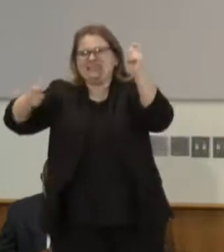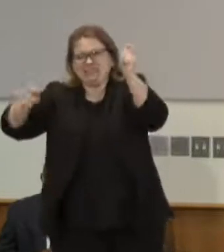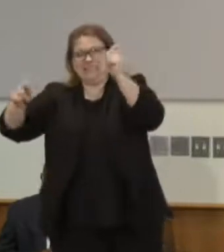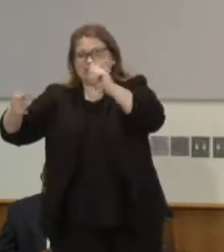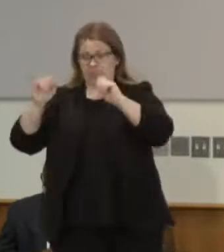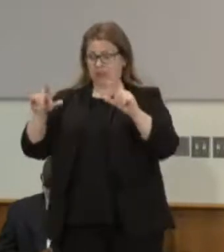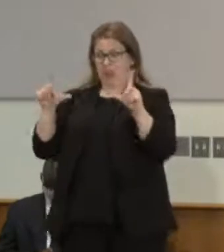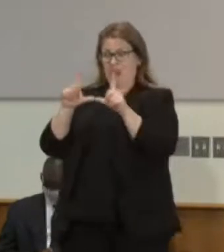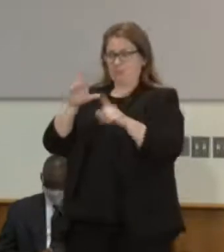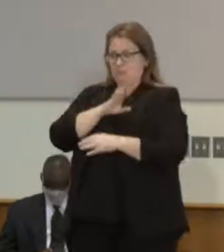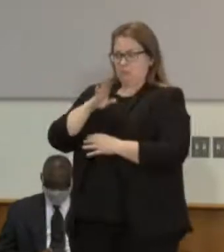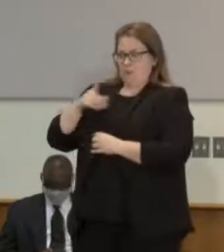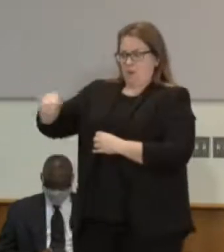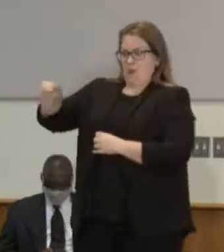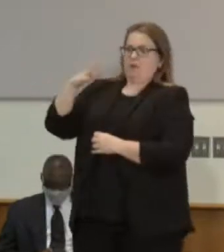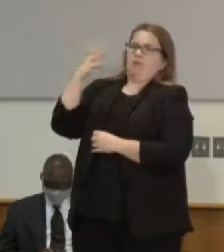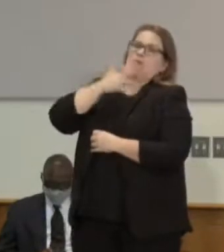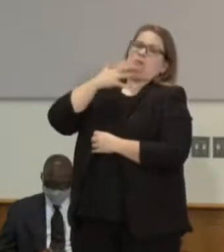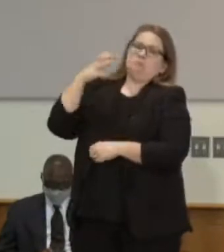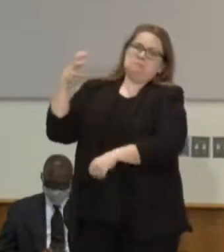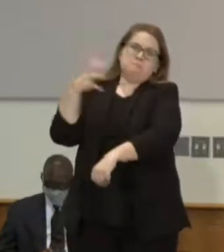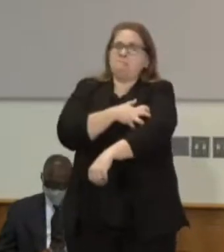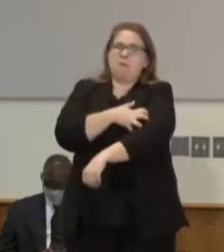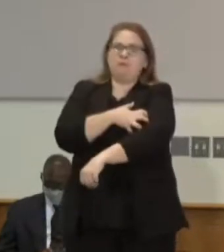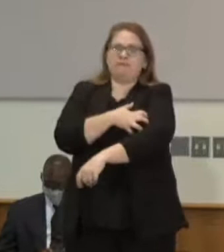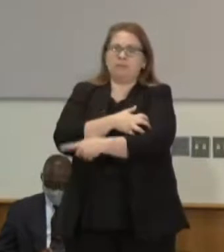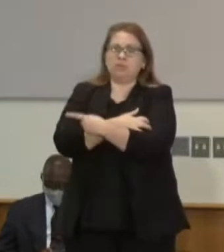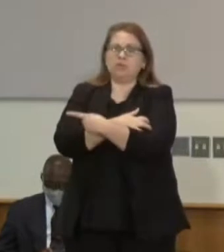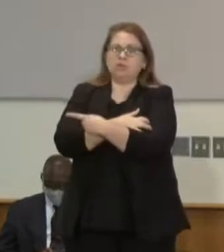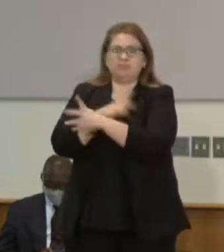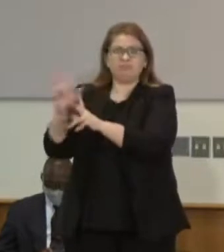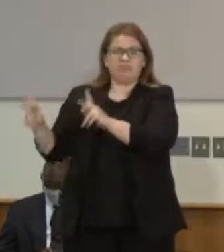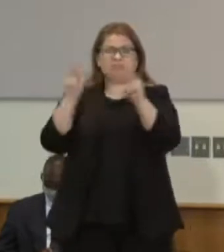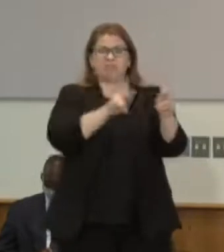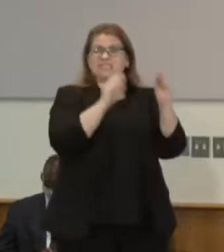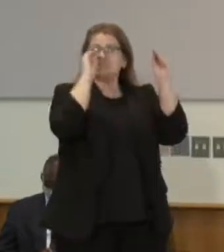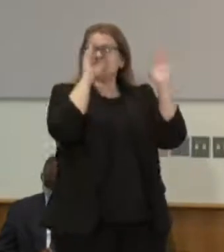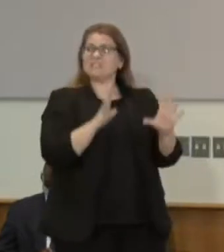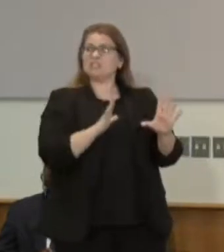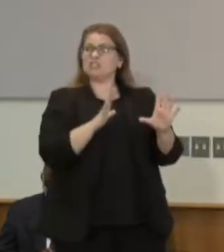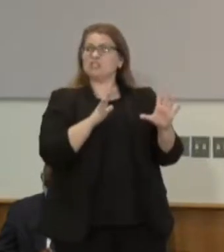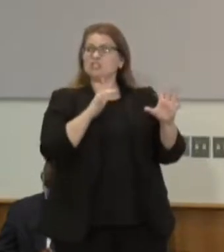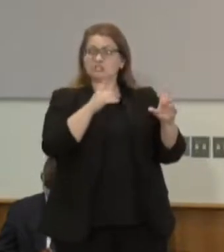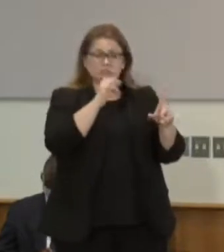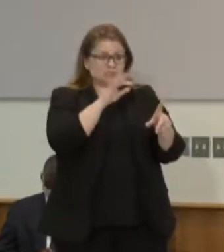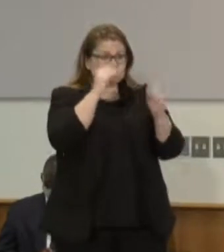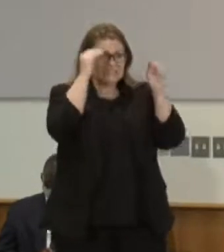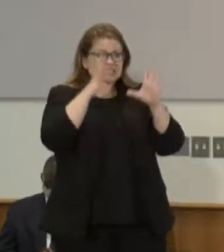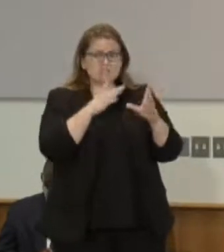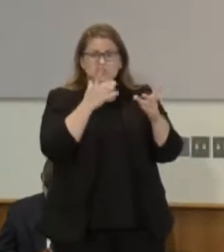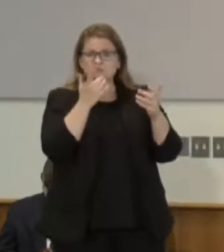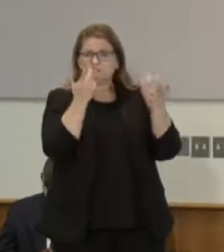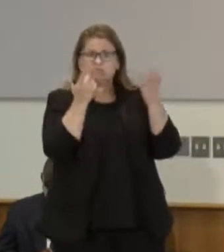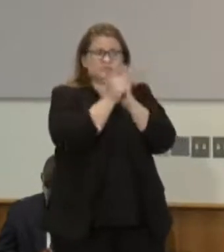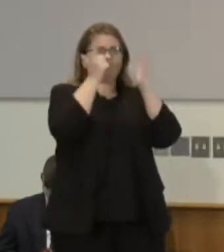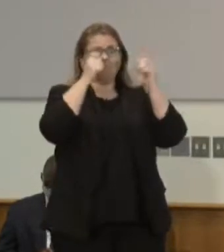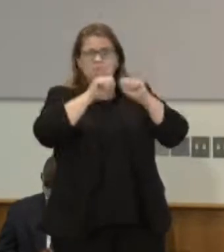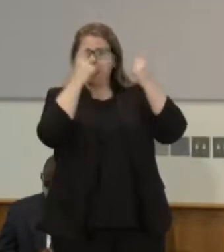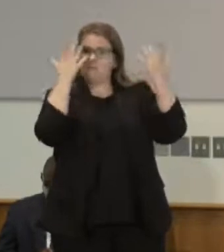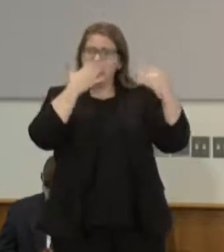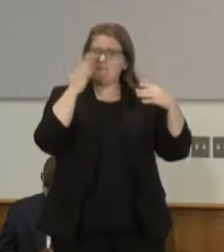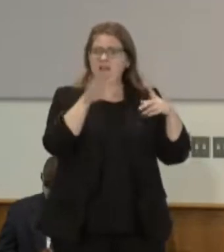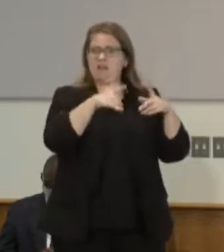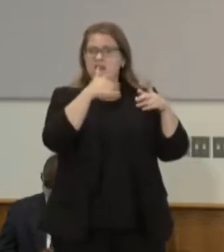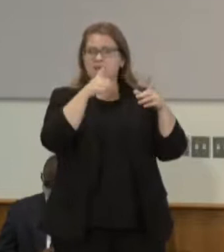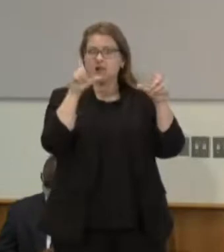it you know I mean if you're a teacher in this state and you do something bad to a young person your license is gone like fast